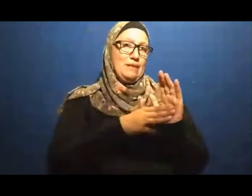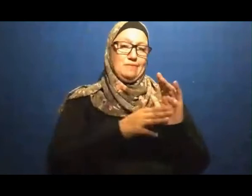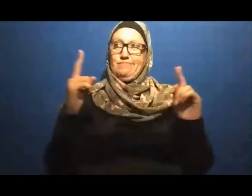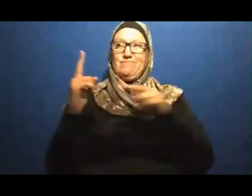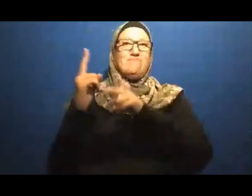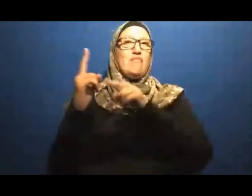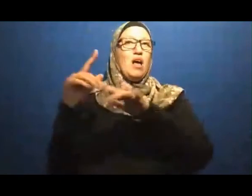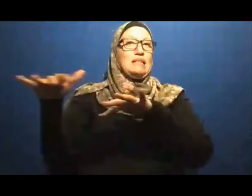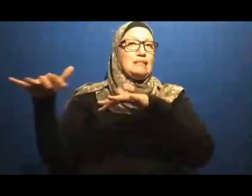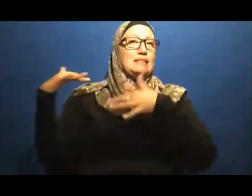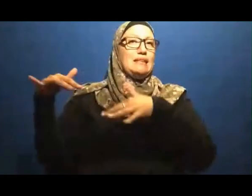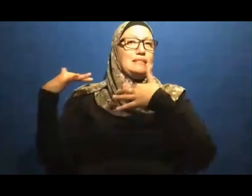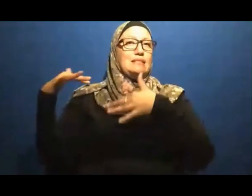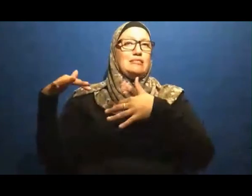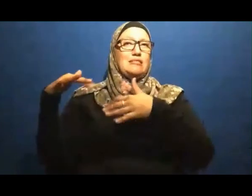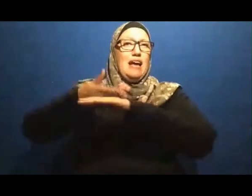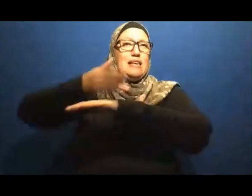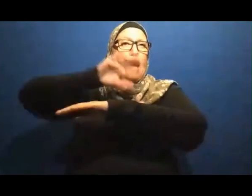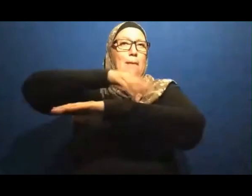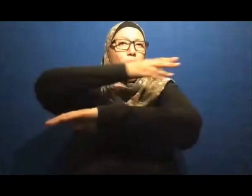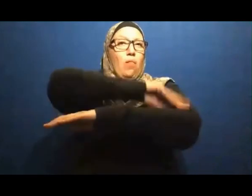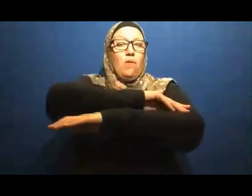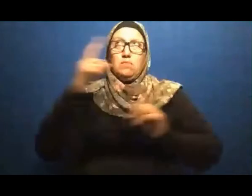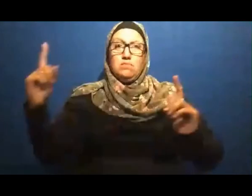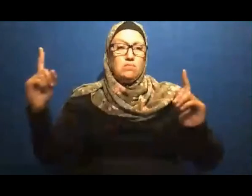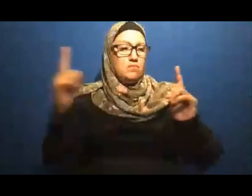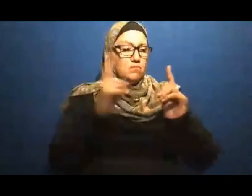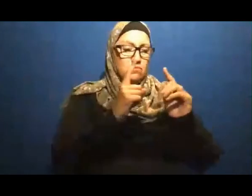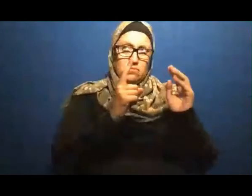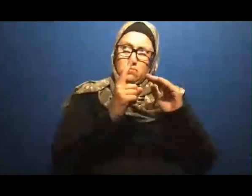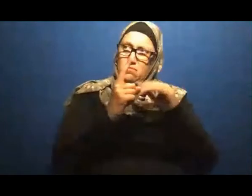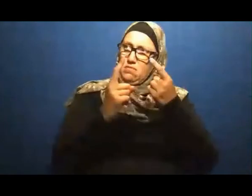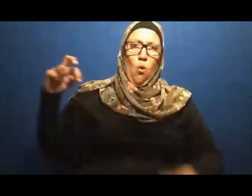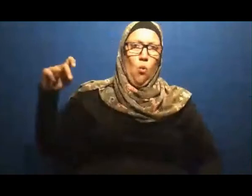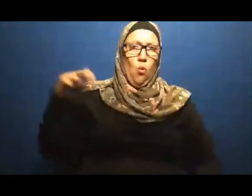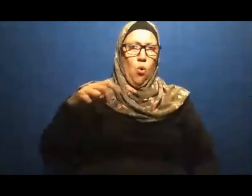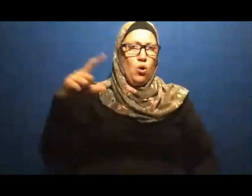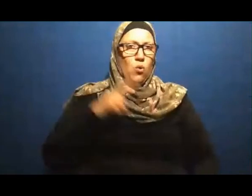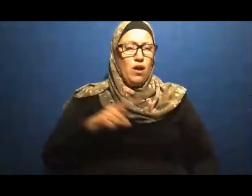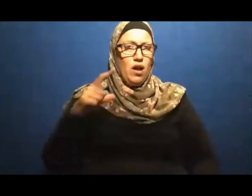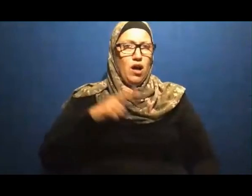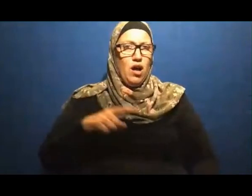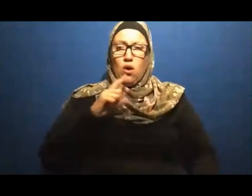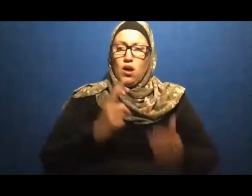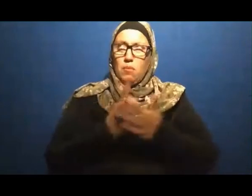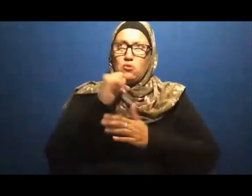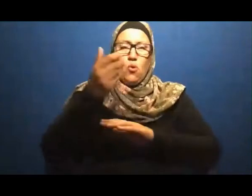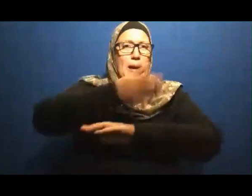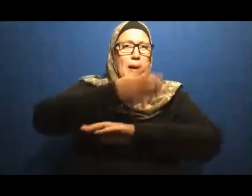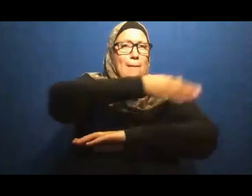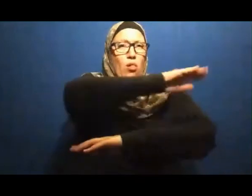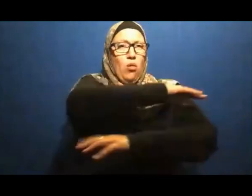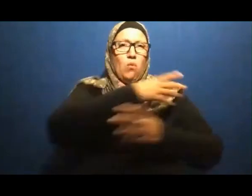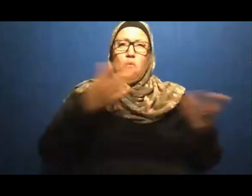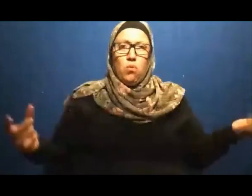Camelers The Prophet Says What Did You Do To Your Camel And The Guy Says Ya Rasulallah As If I Coming To